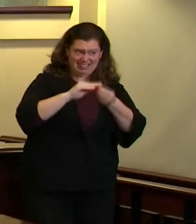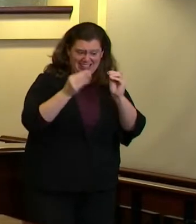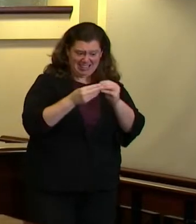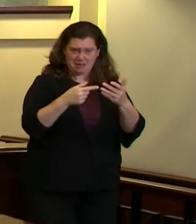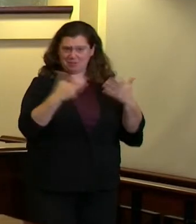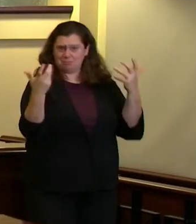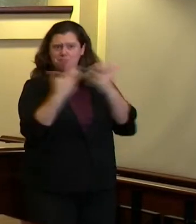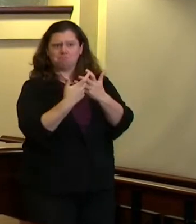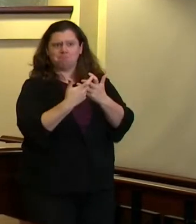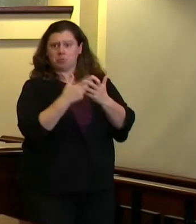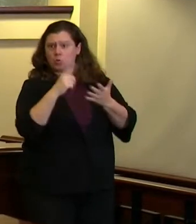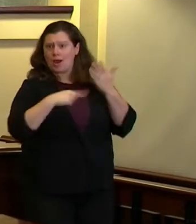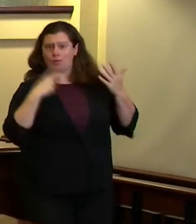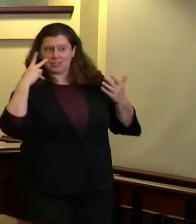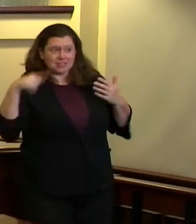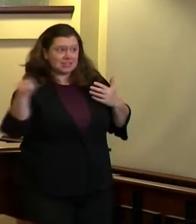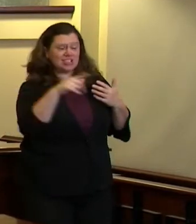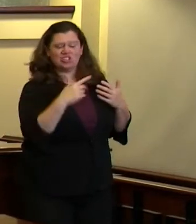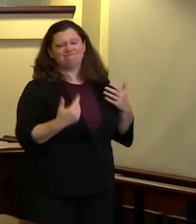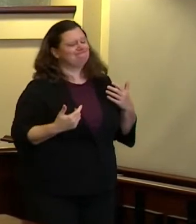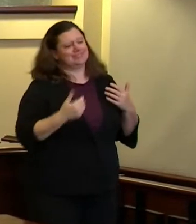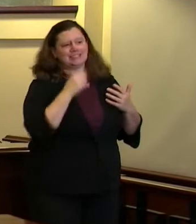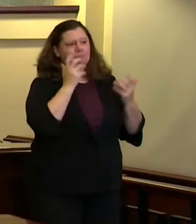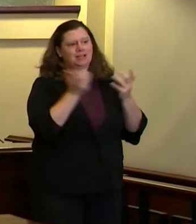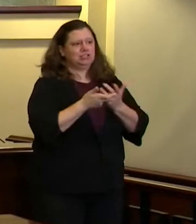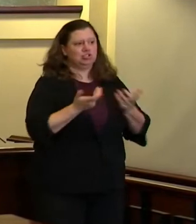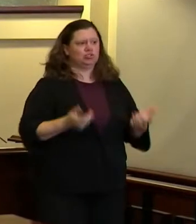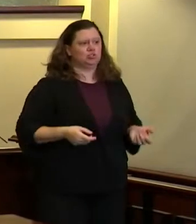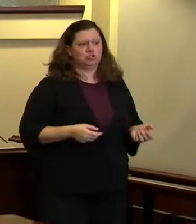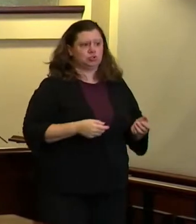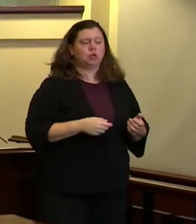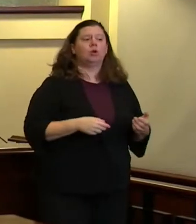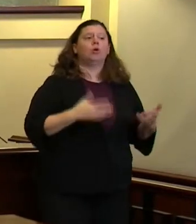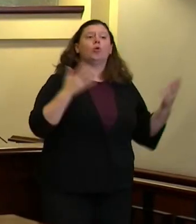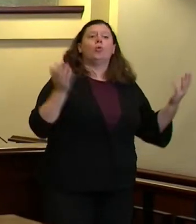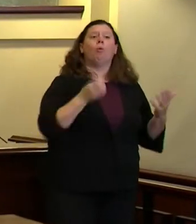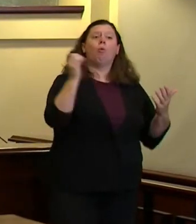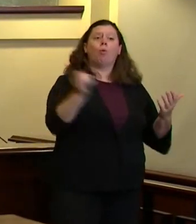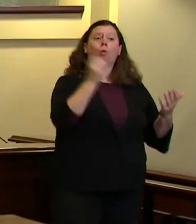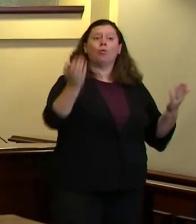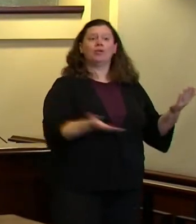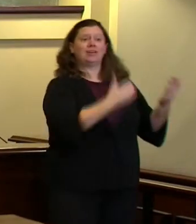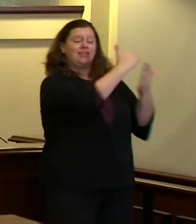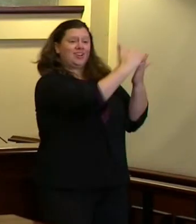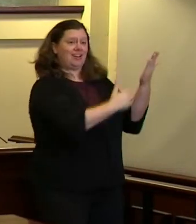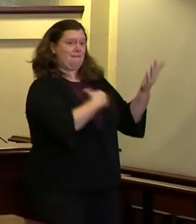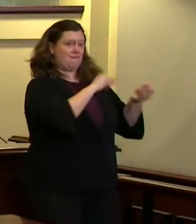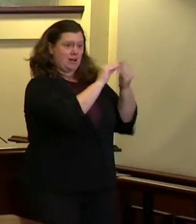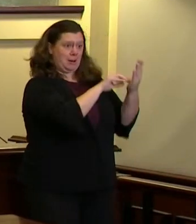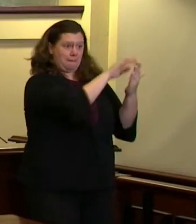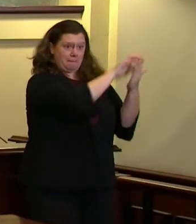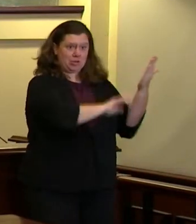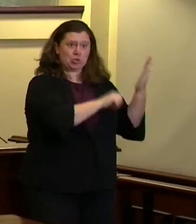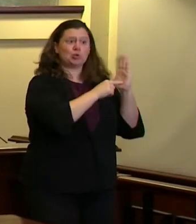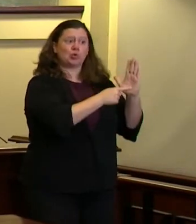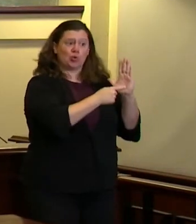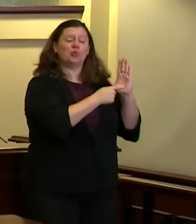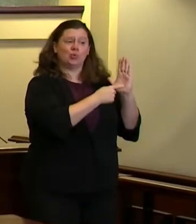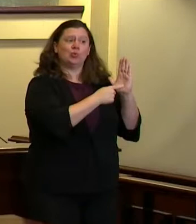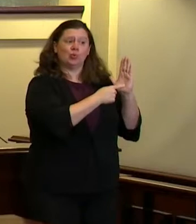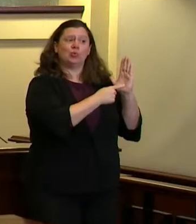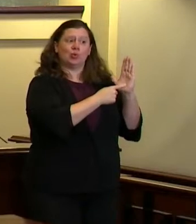report that was compiled by the Oregonian draws a very logical conclusion that the way that you reduce